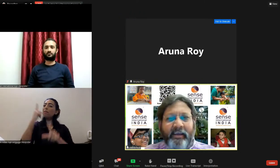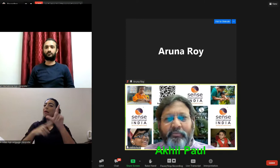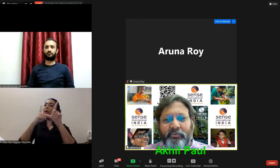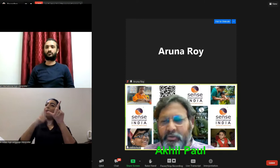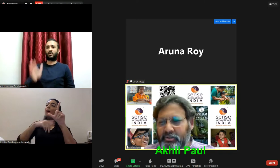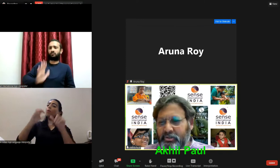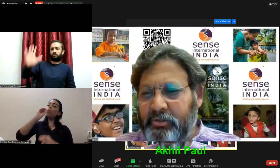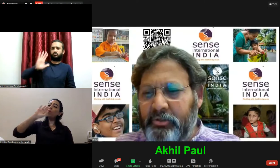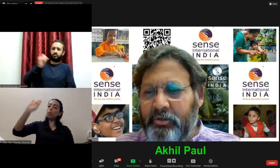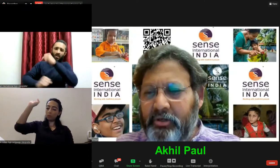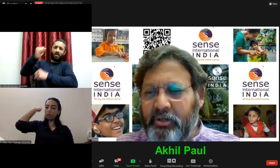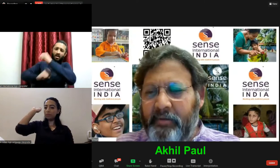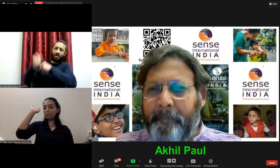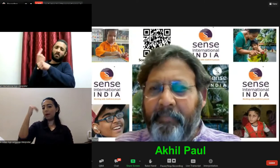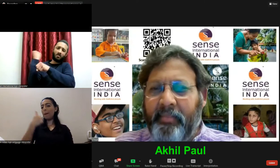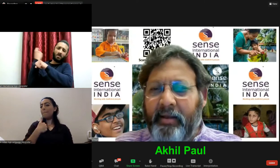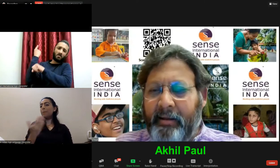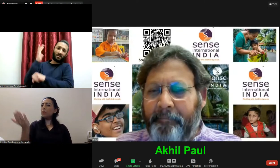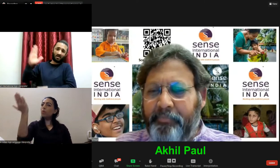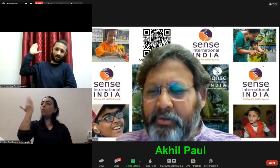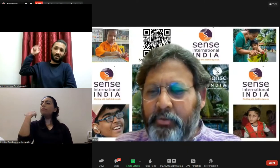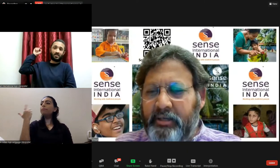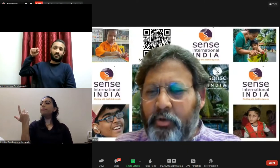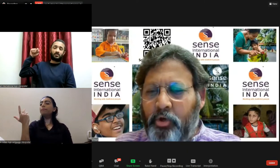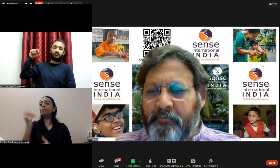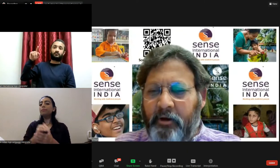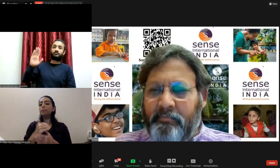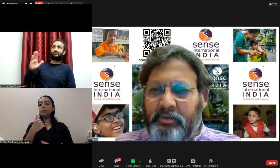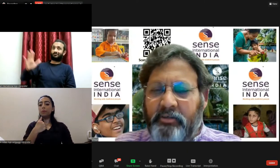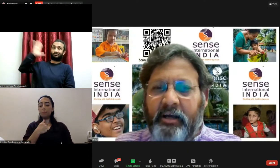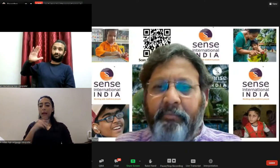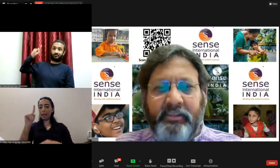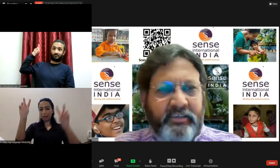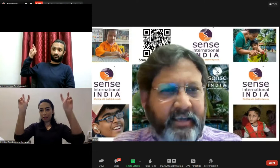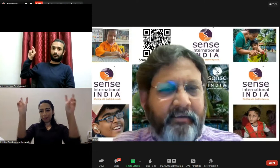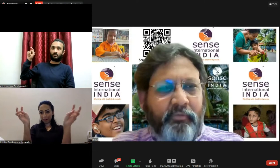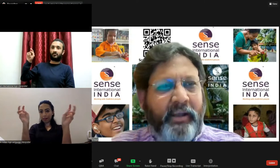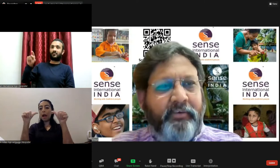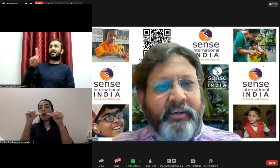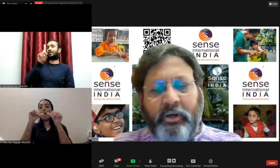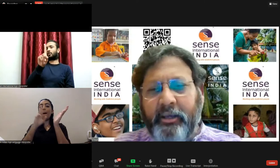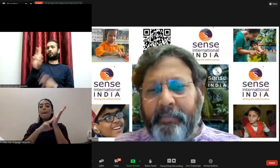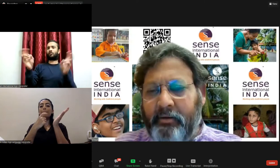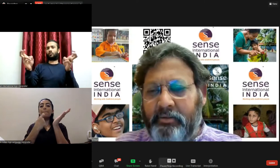i used to uh use as a quote from dr amrit when i never talked about